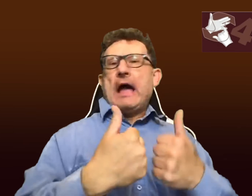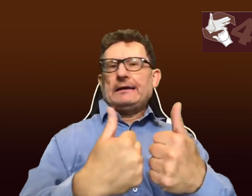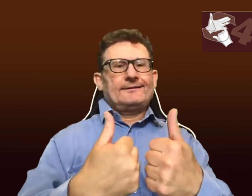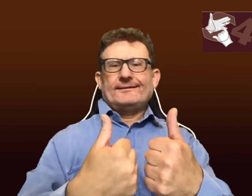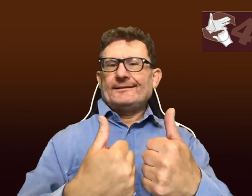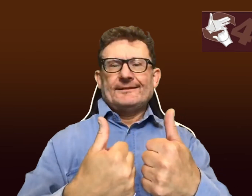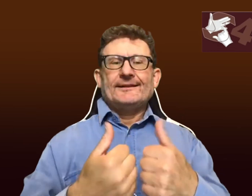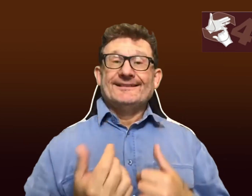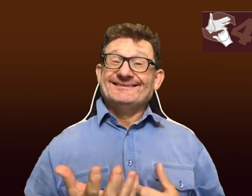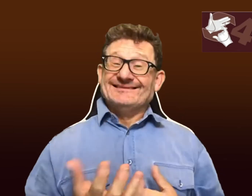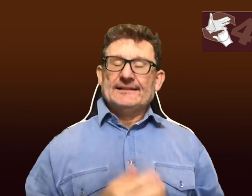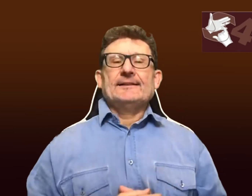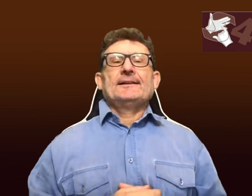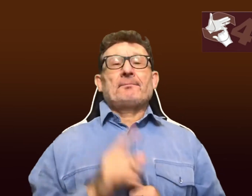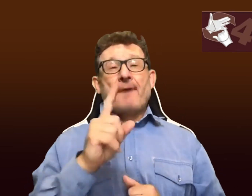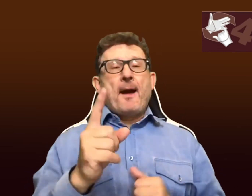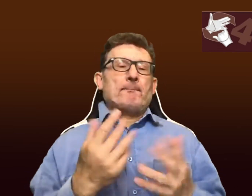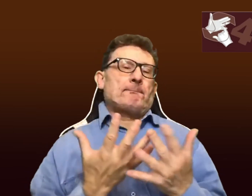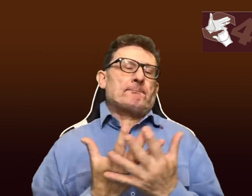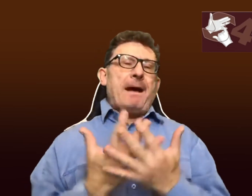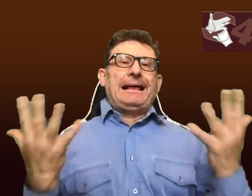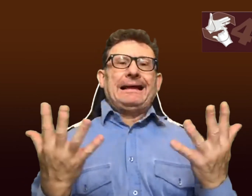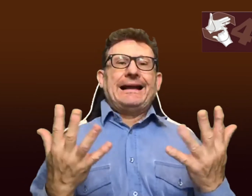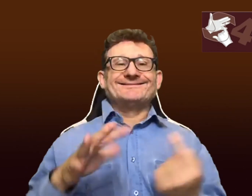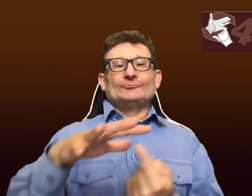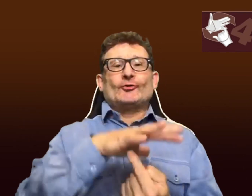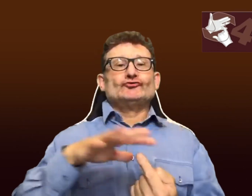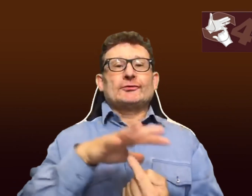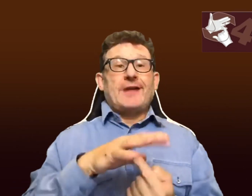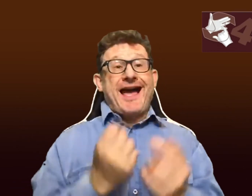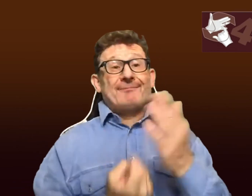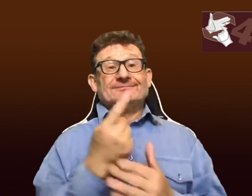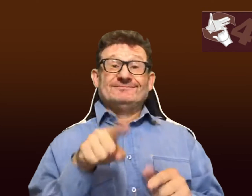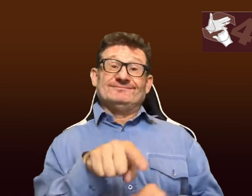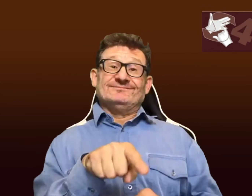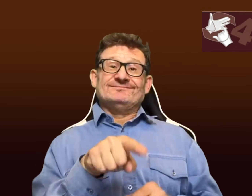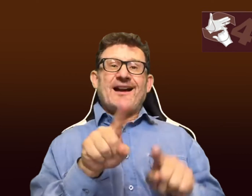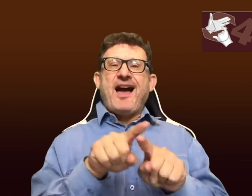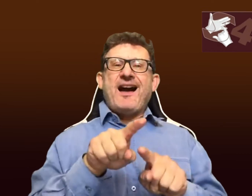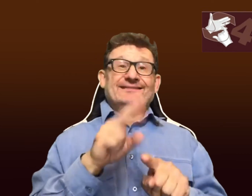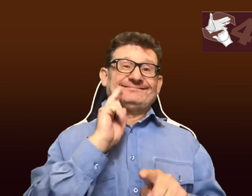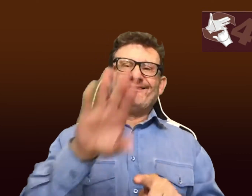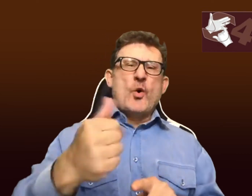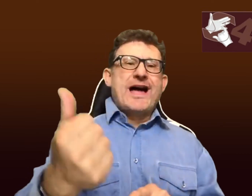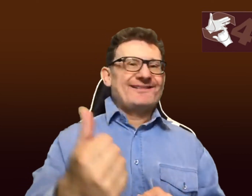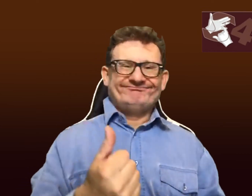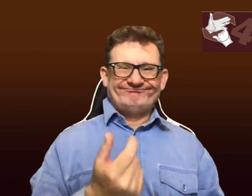part or they could leave, you know, it's entirely up to what they want to do. Now, many situations see a deaf